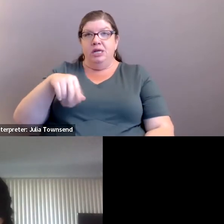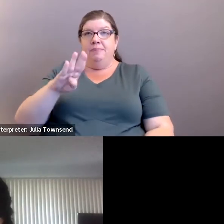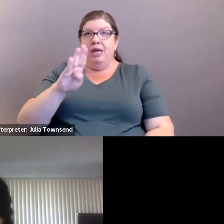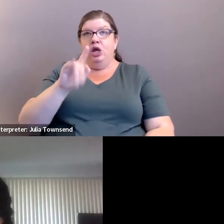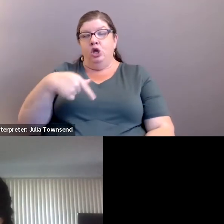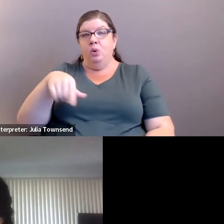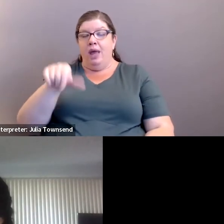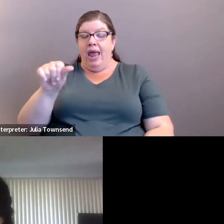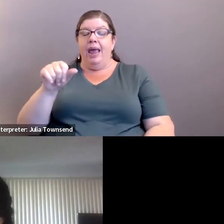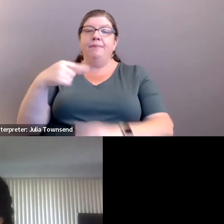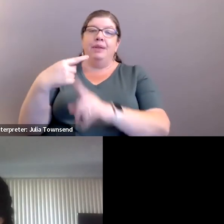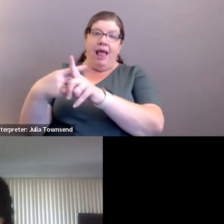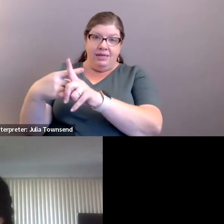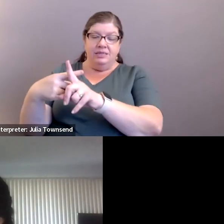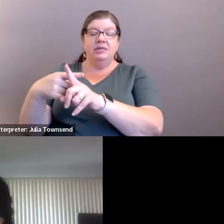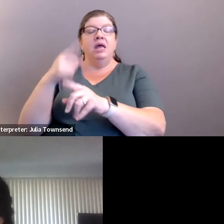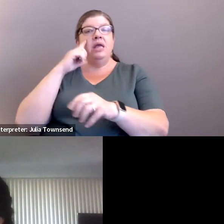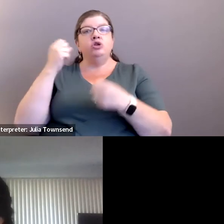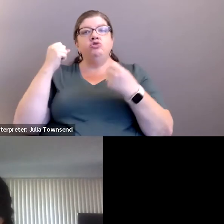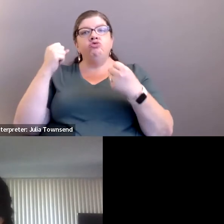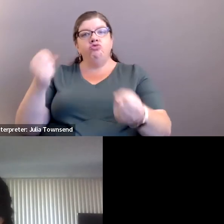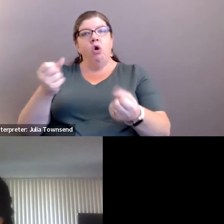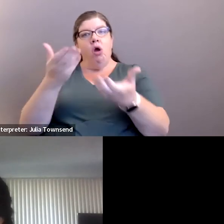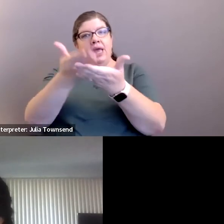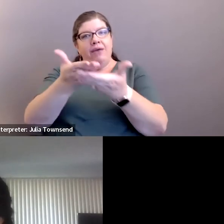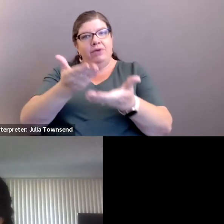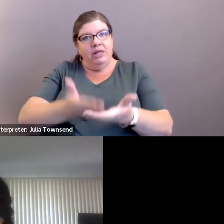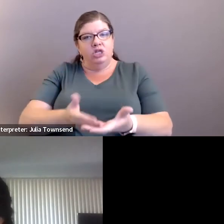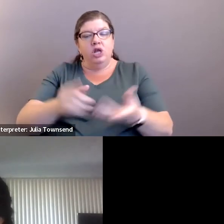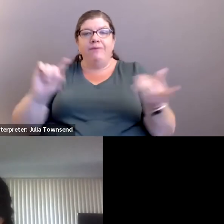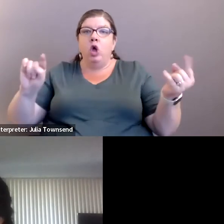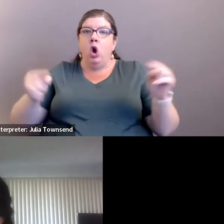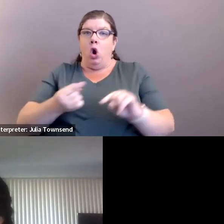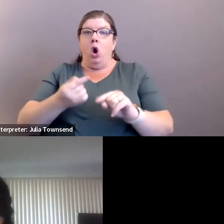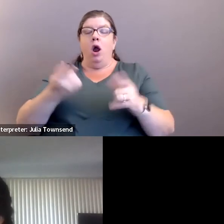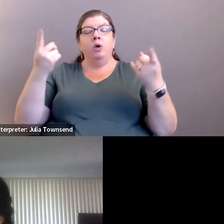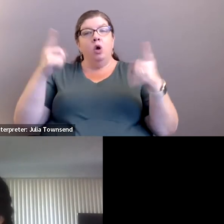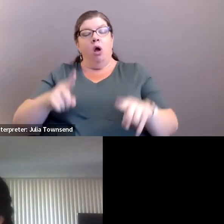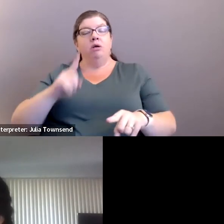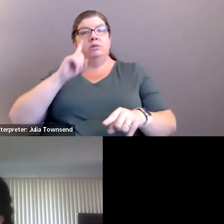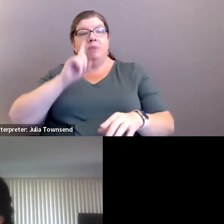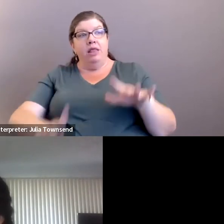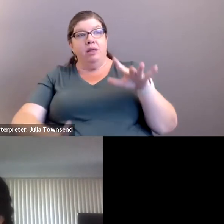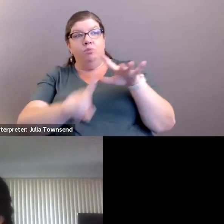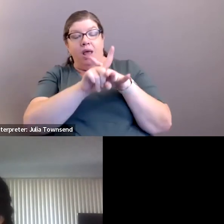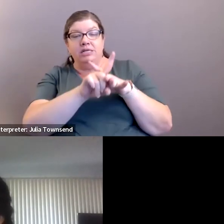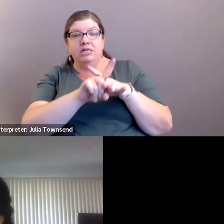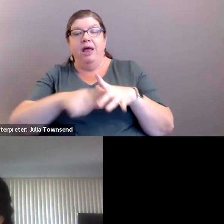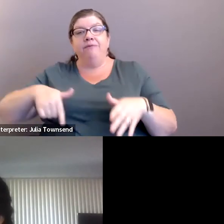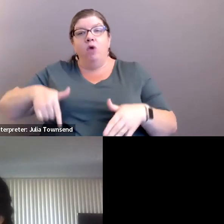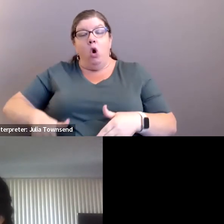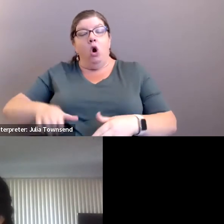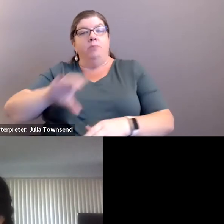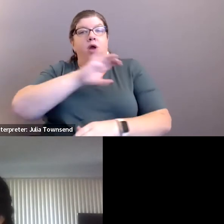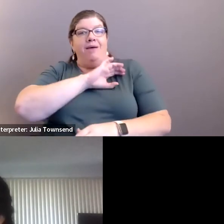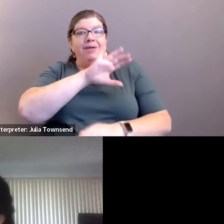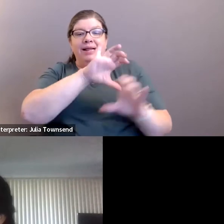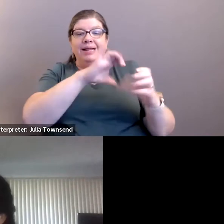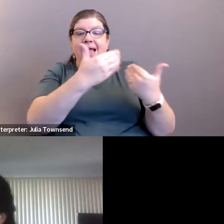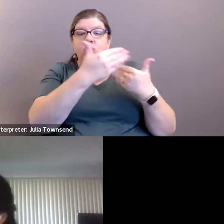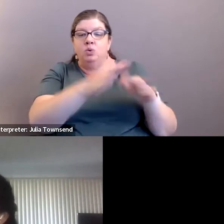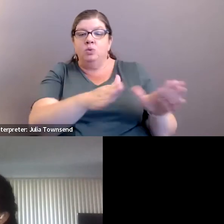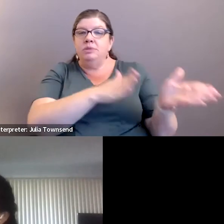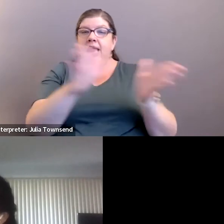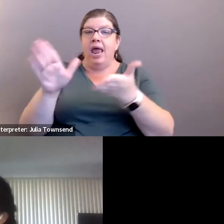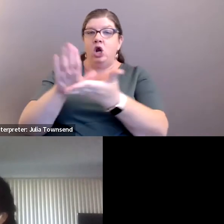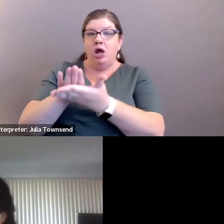gave strong evidence of the harm caused by the presence of armed officers in their classrooms and on